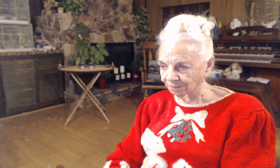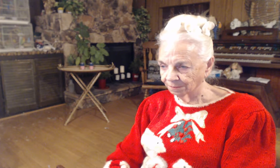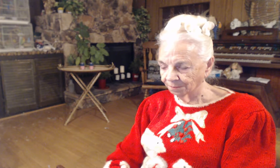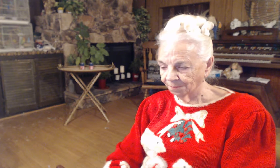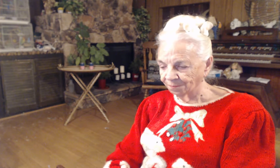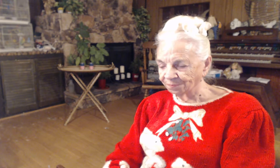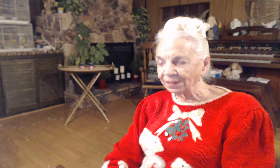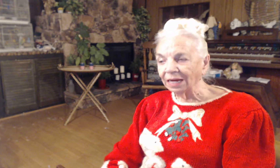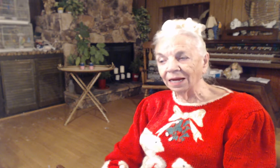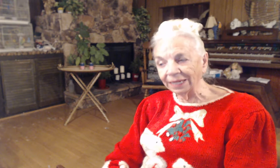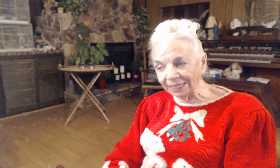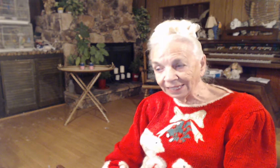A healing.